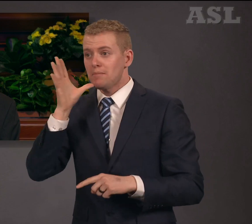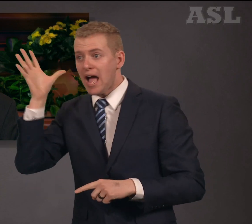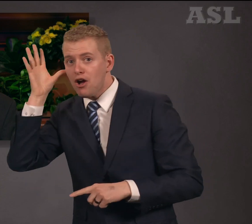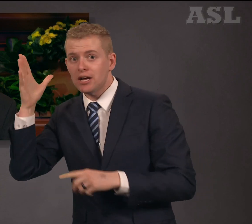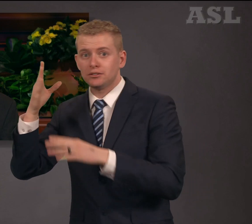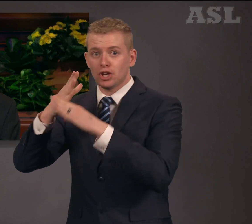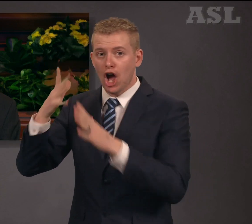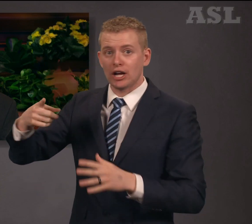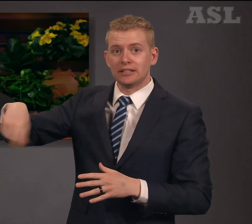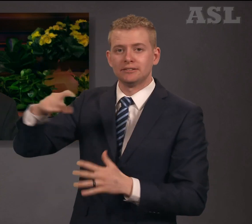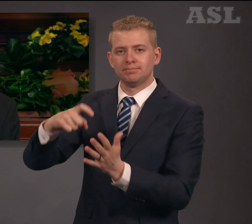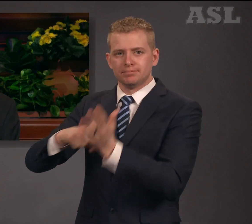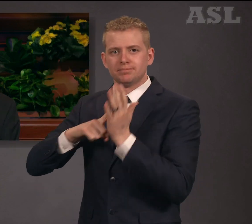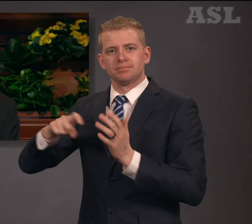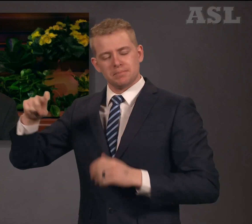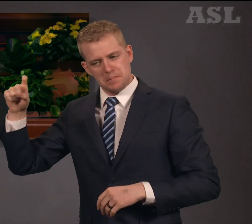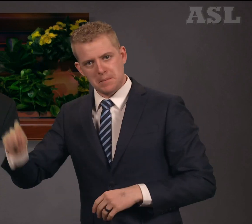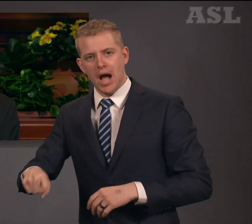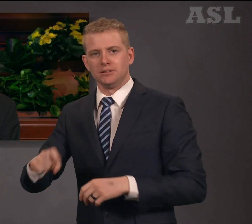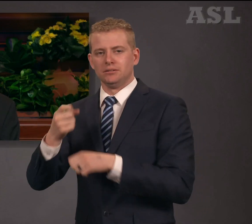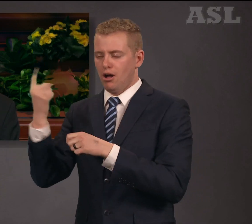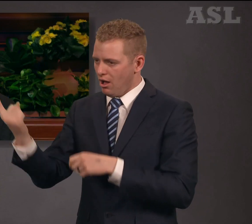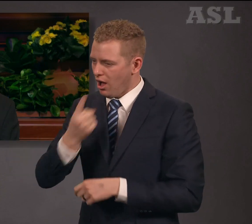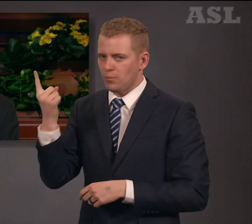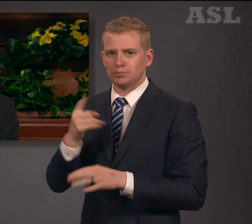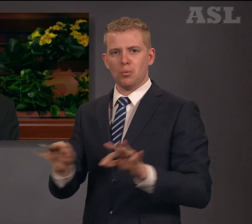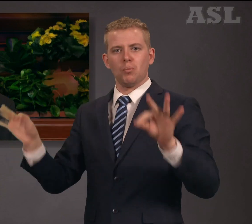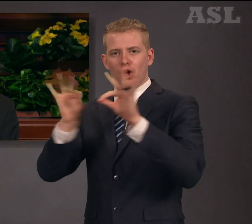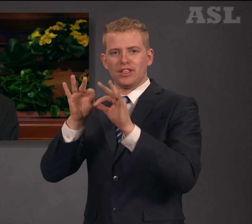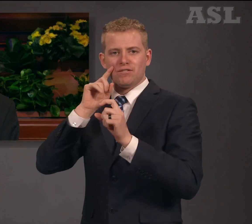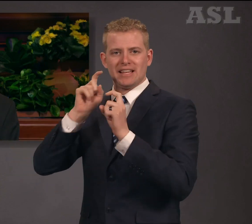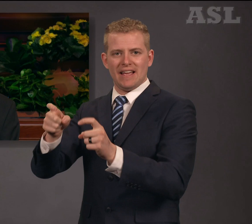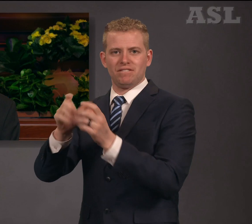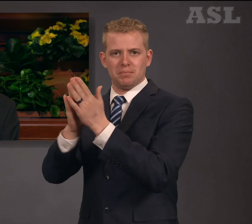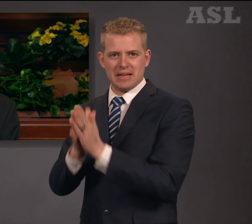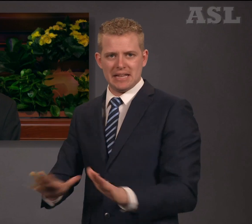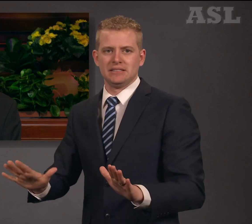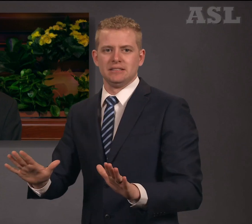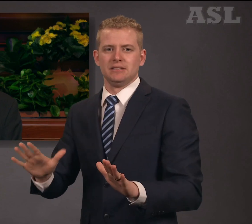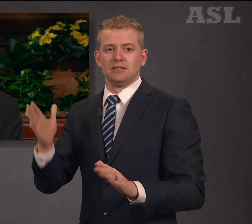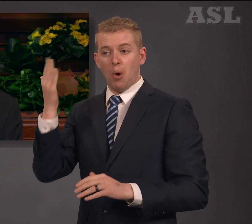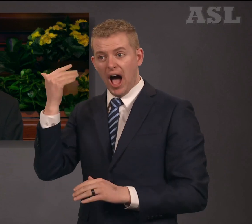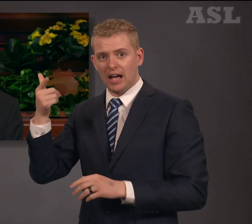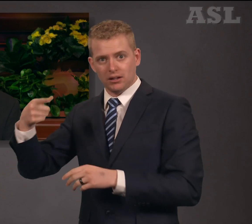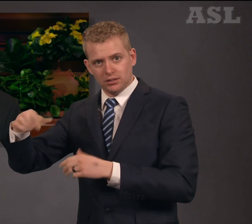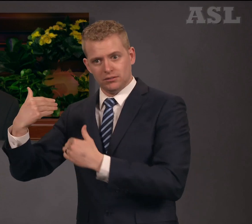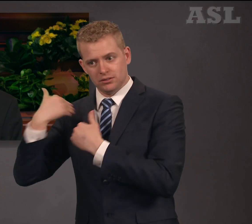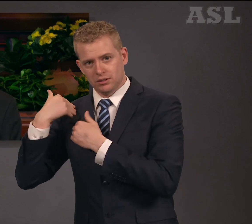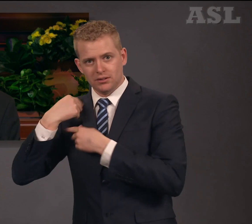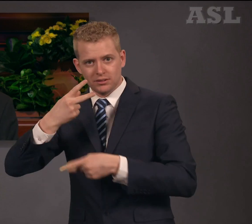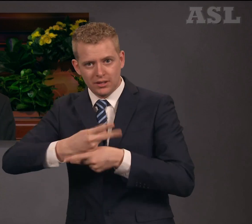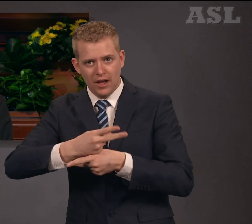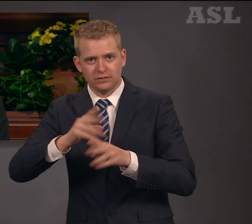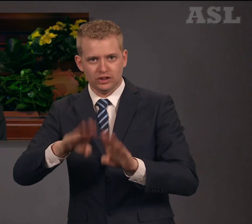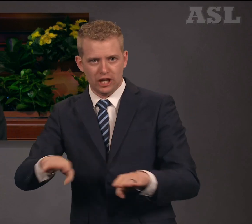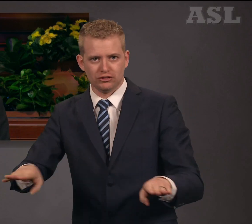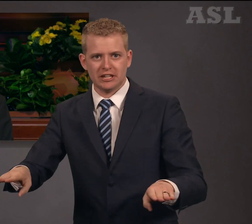to be worthy of the gift of peace. Now, sadly, we have all felt the